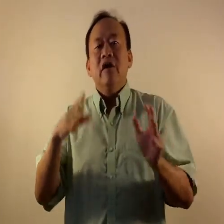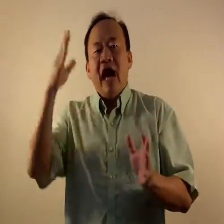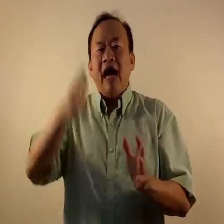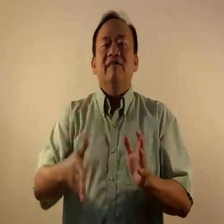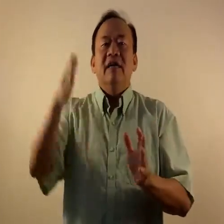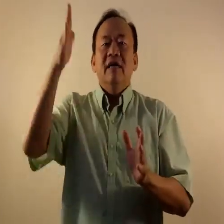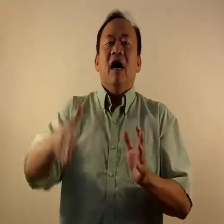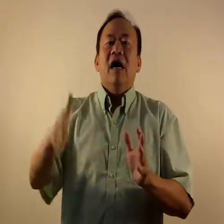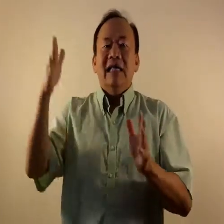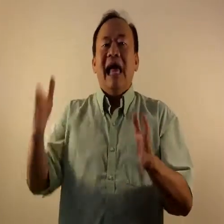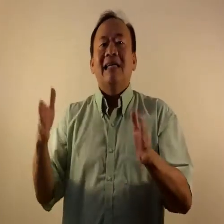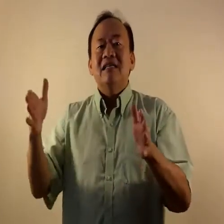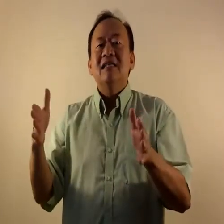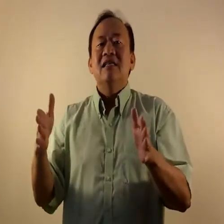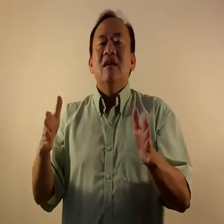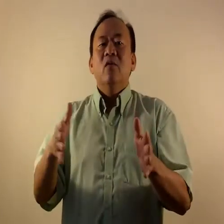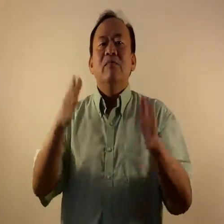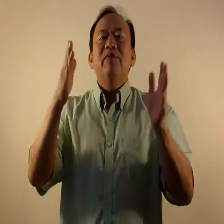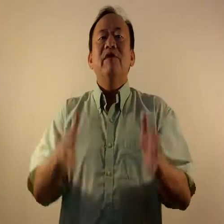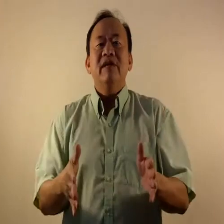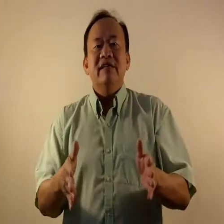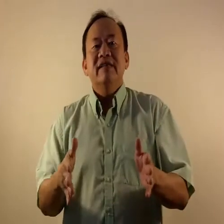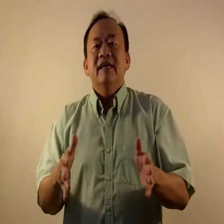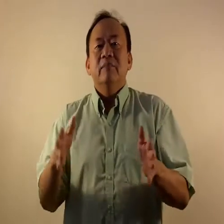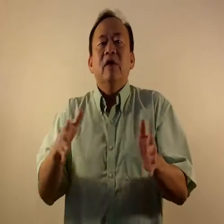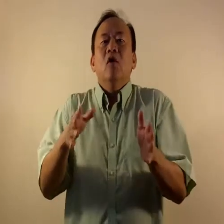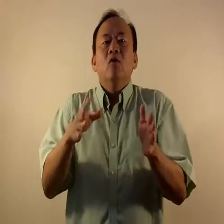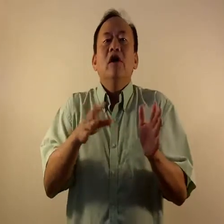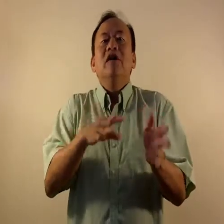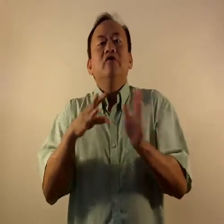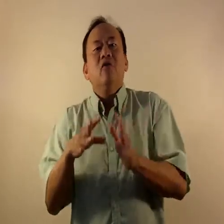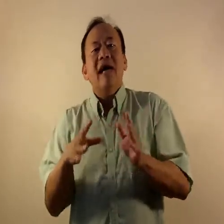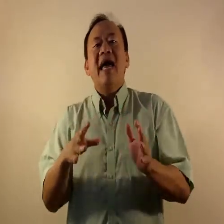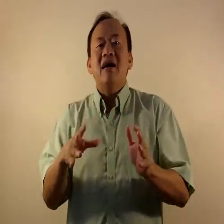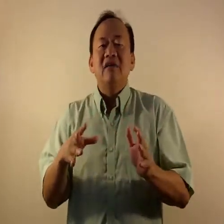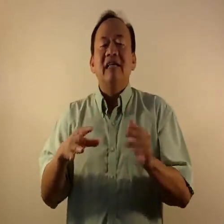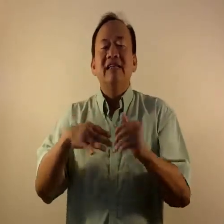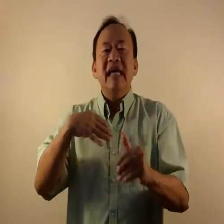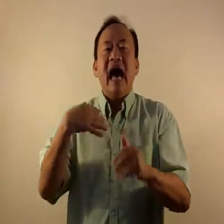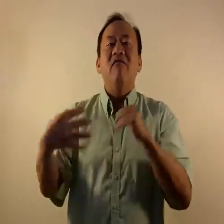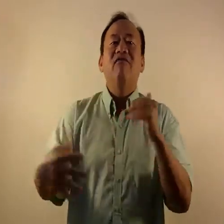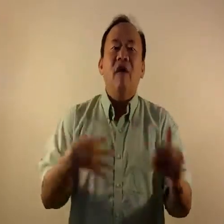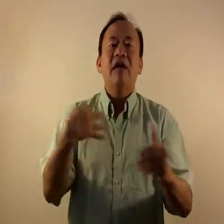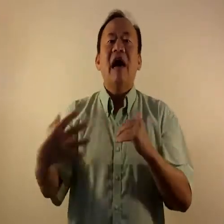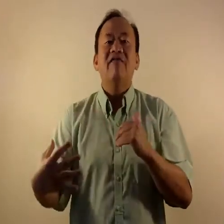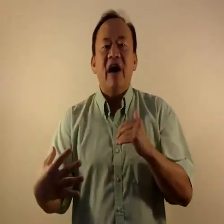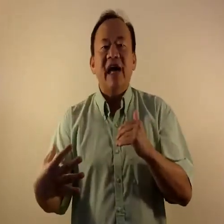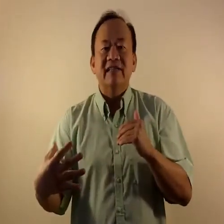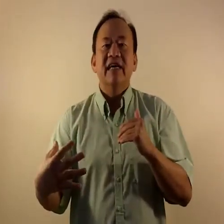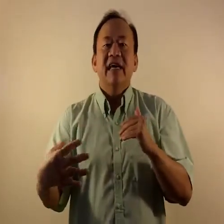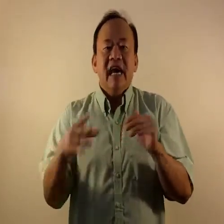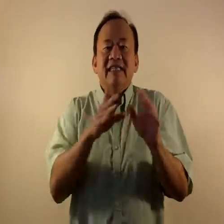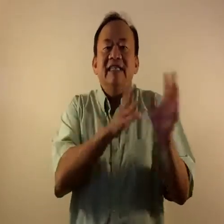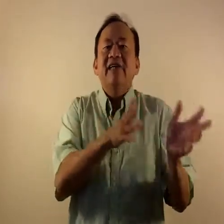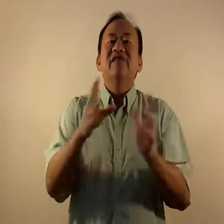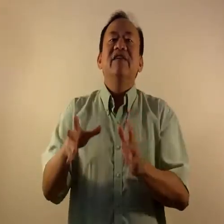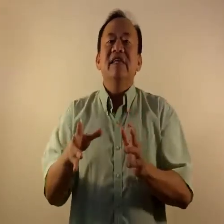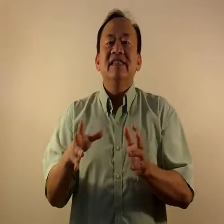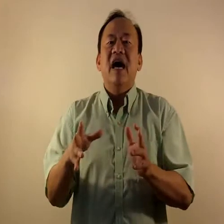to have classes with periods. But we're going to try it out and see how far and how fast and section of the